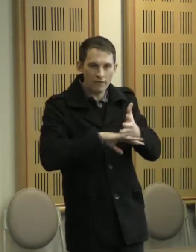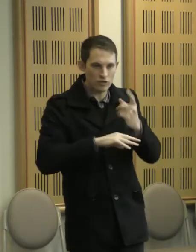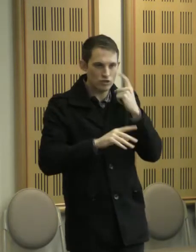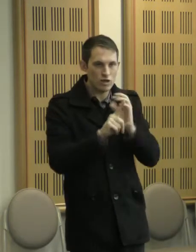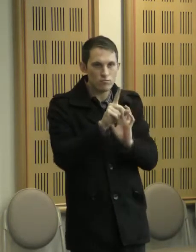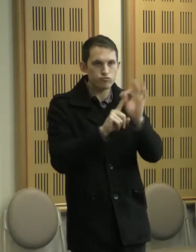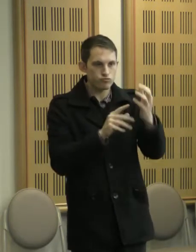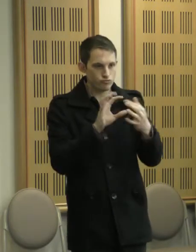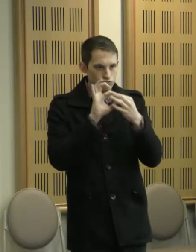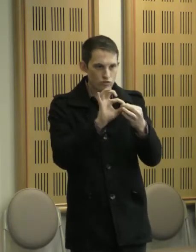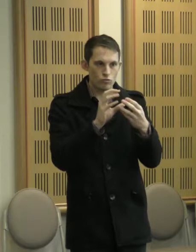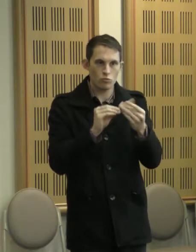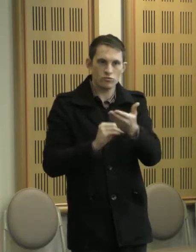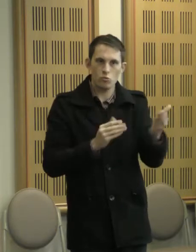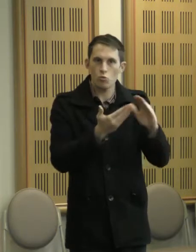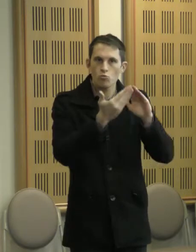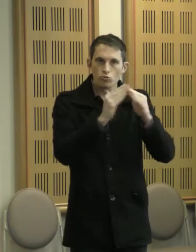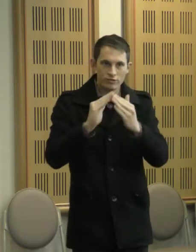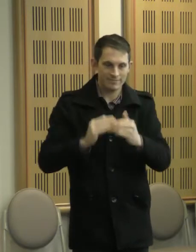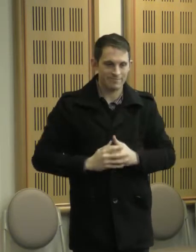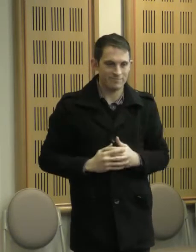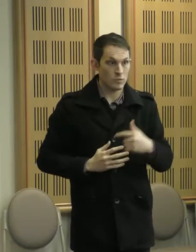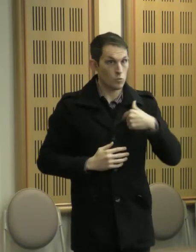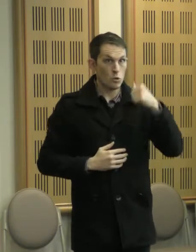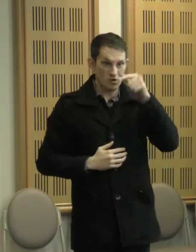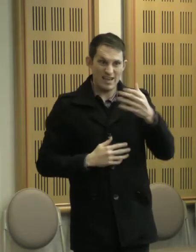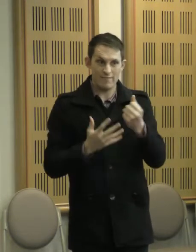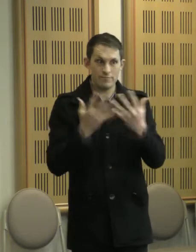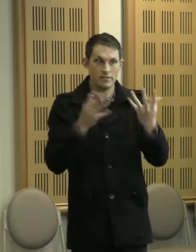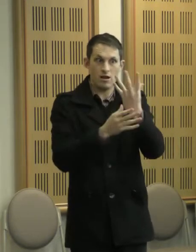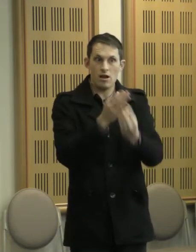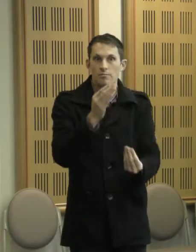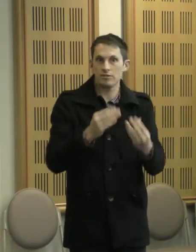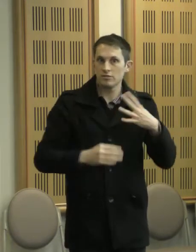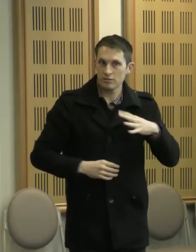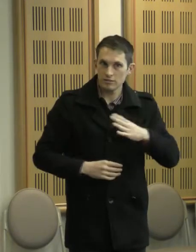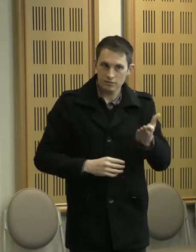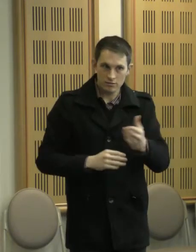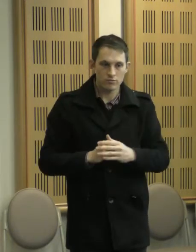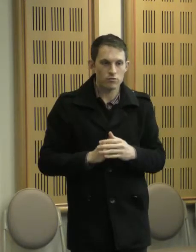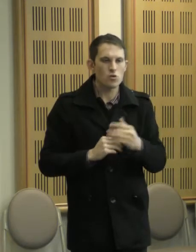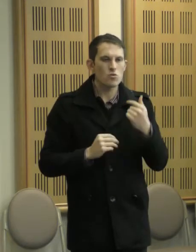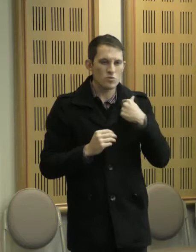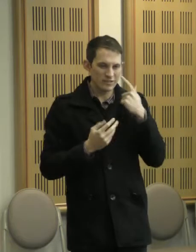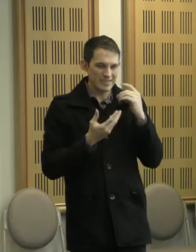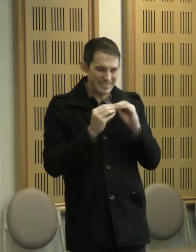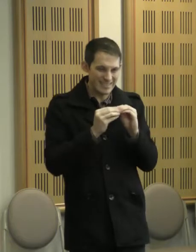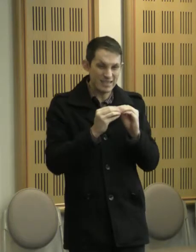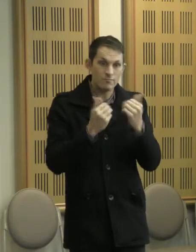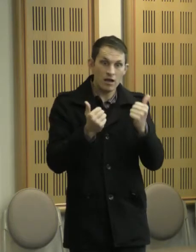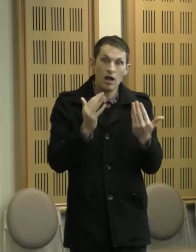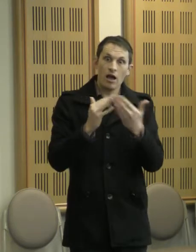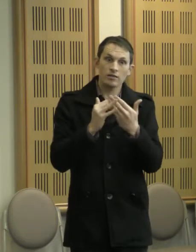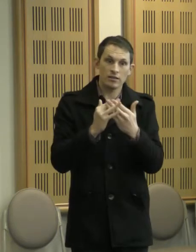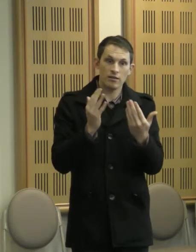community. We knew there was an unmet need. So we accessed additional funding to employ a project